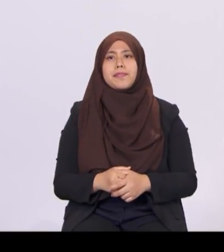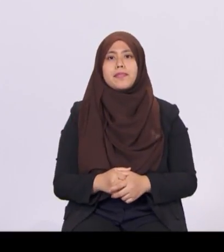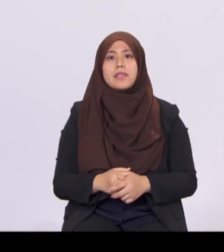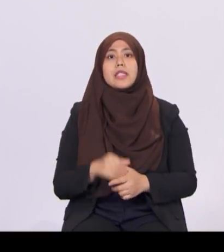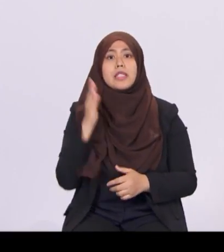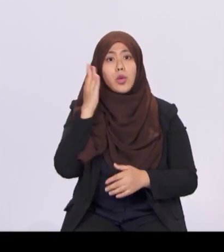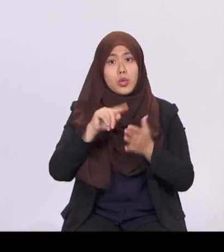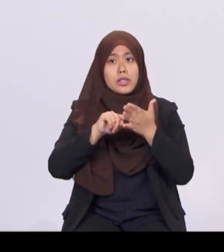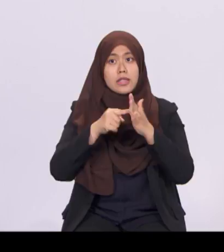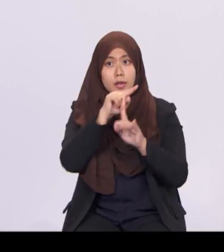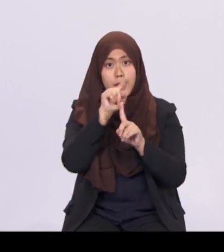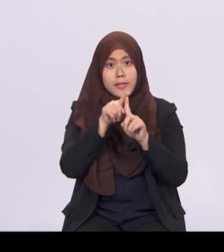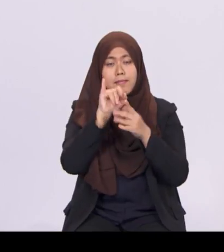effect from January 2019.